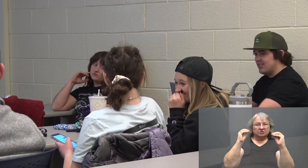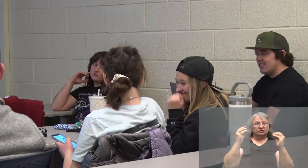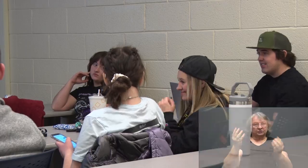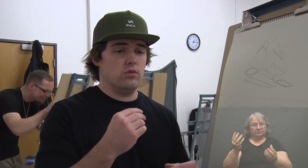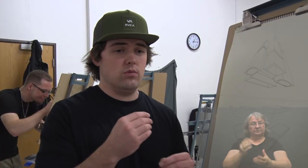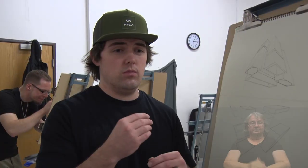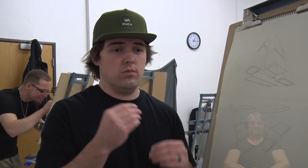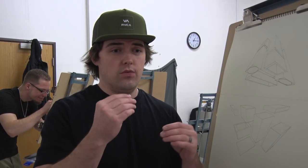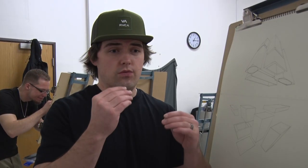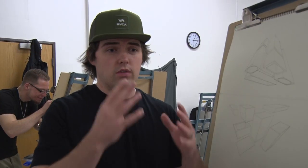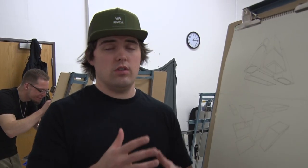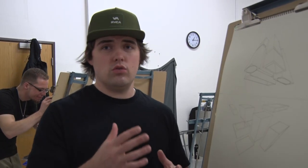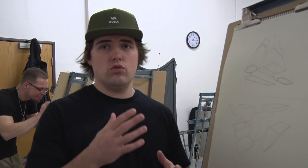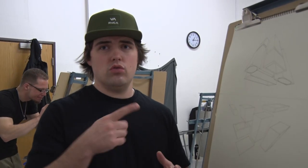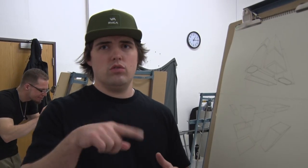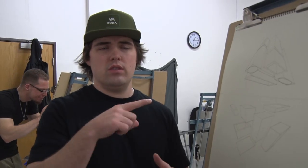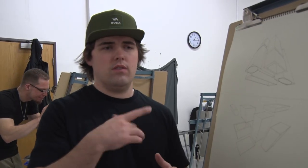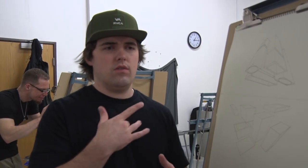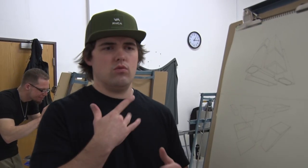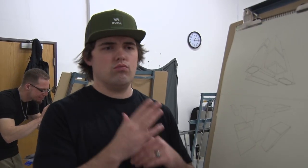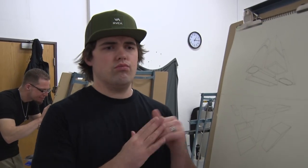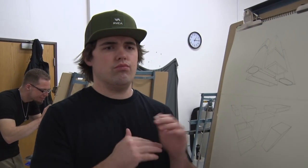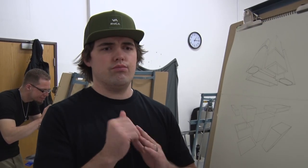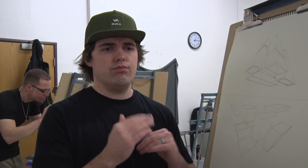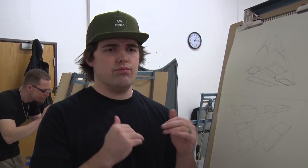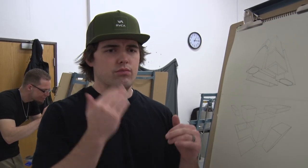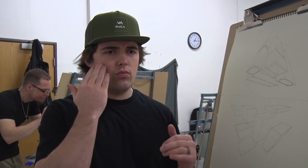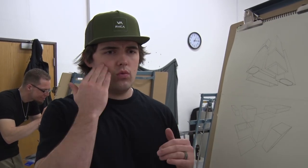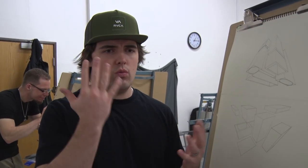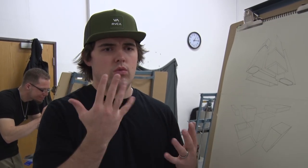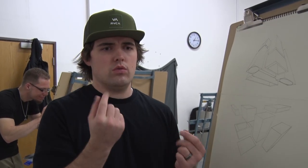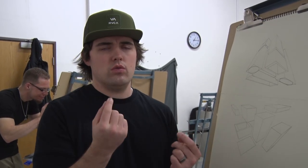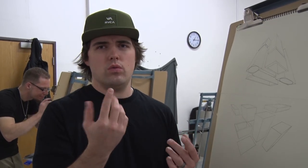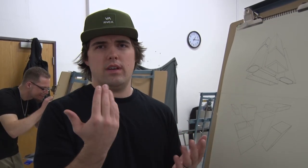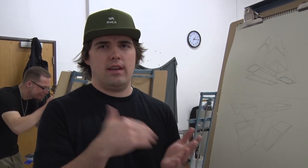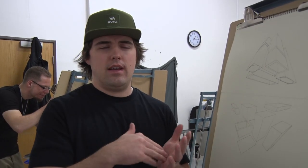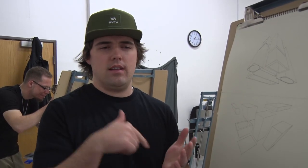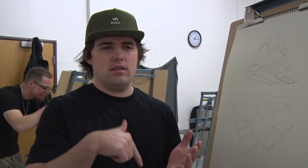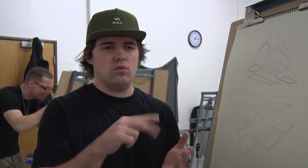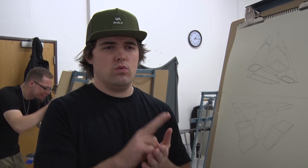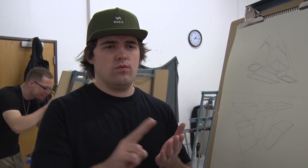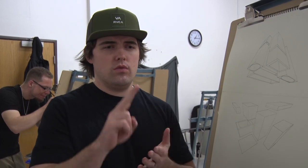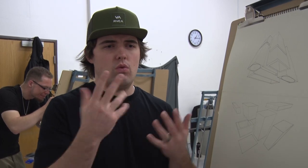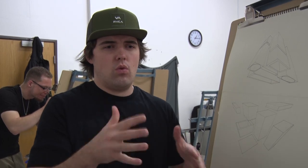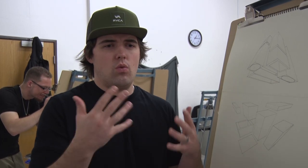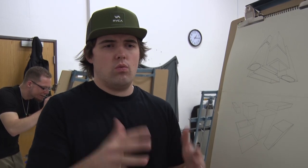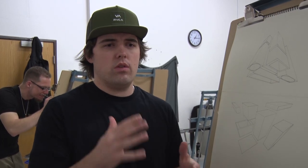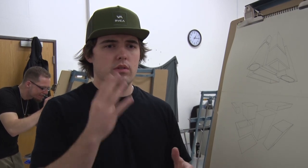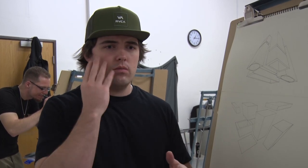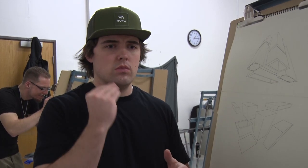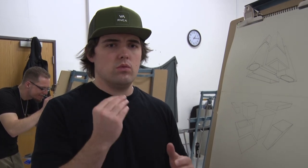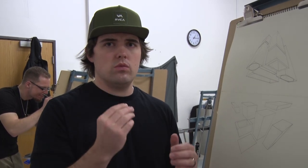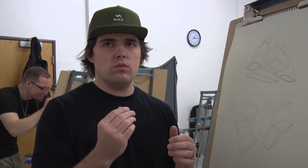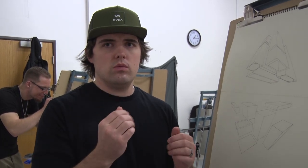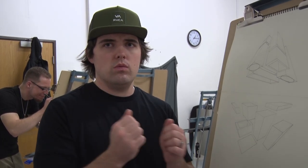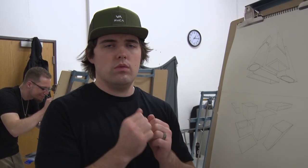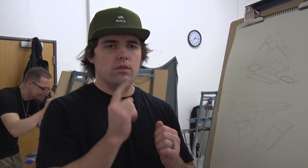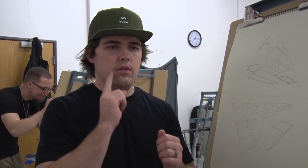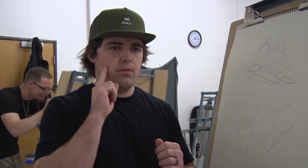From my experience, professors here have been really comfortable, and they've already